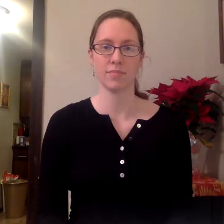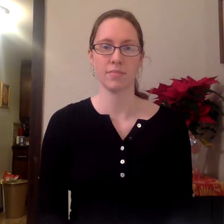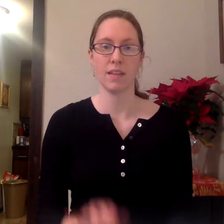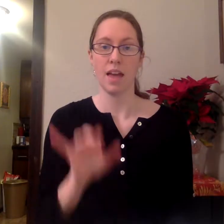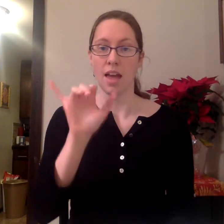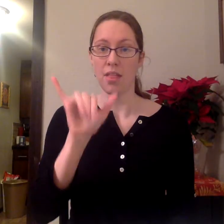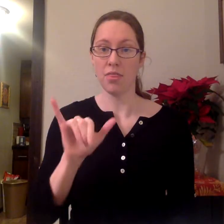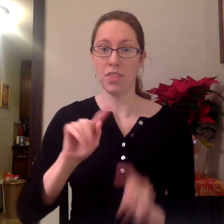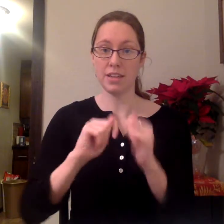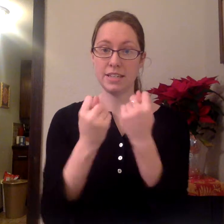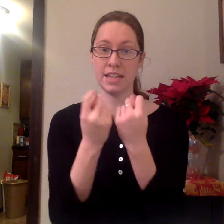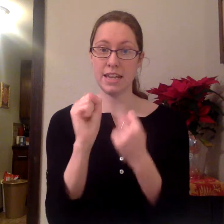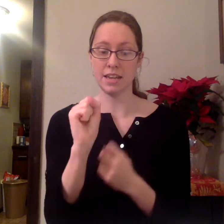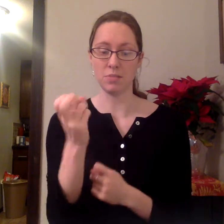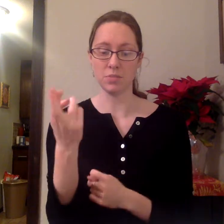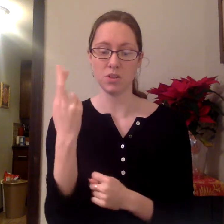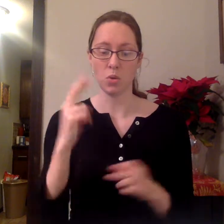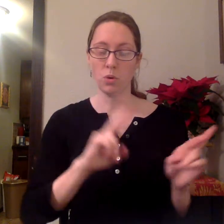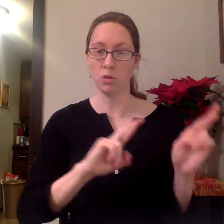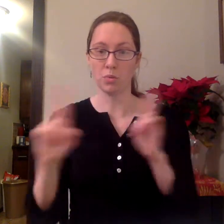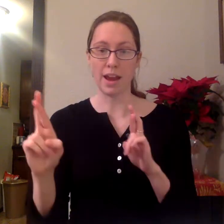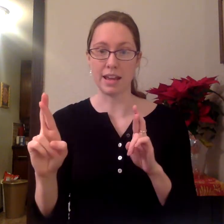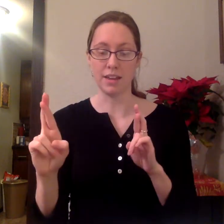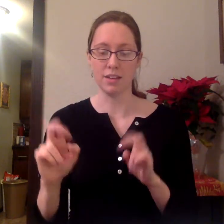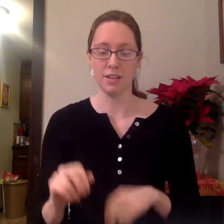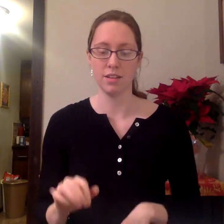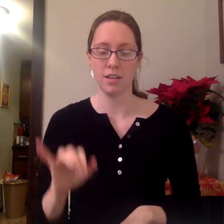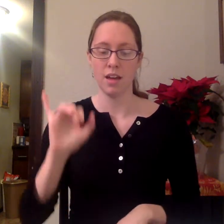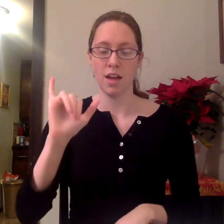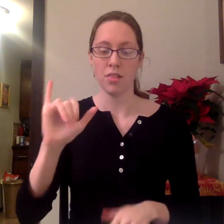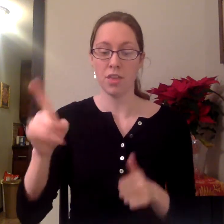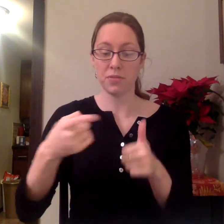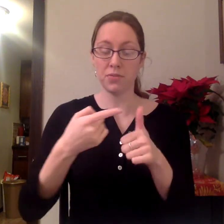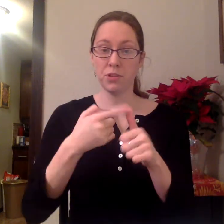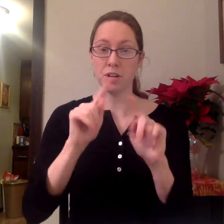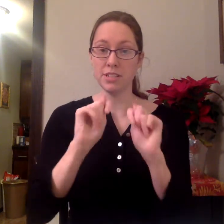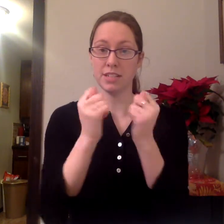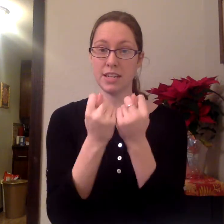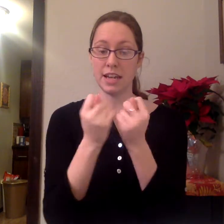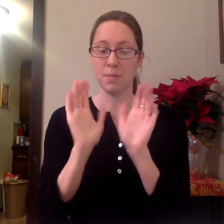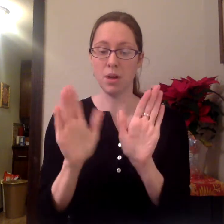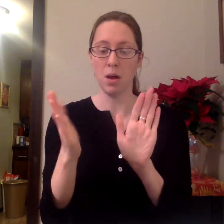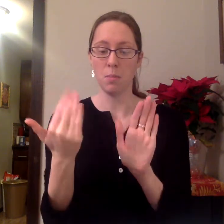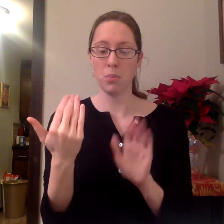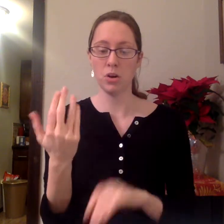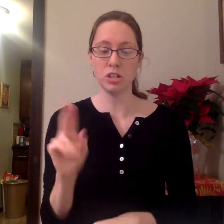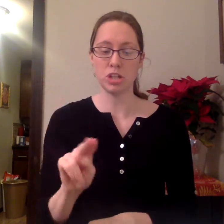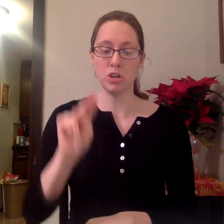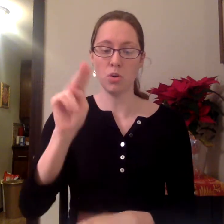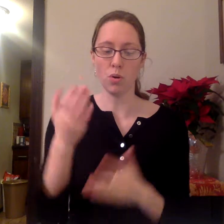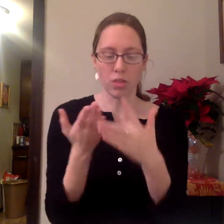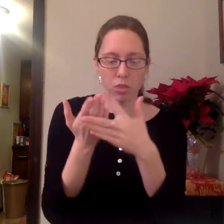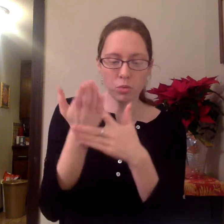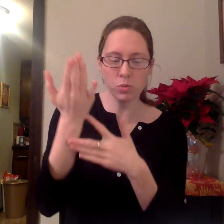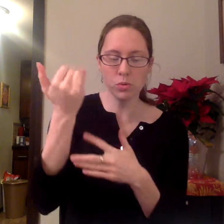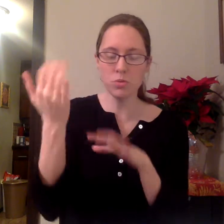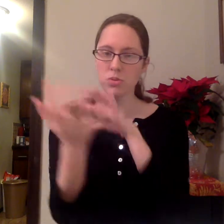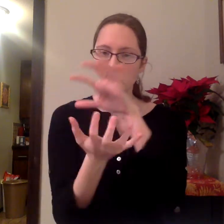The teams were ready. The first team pushed north through the